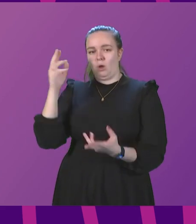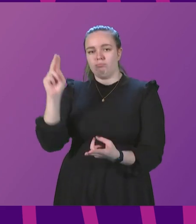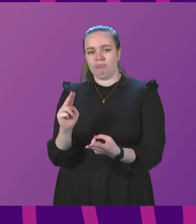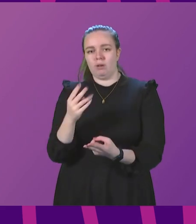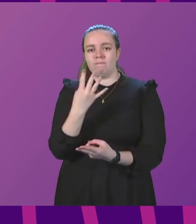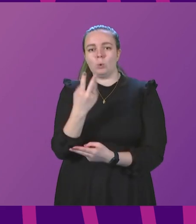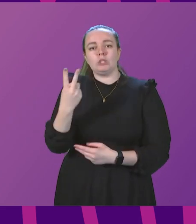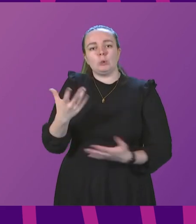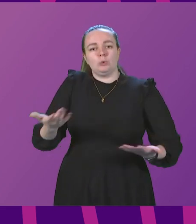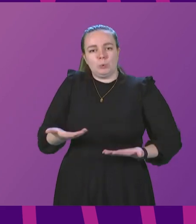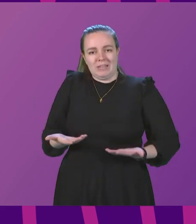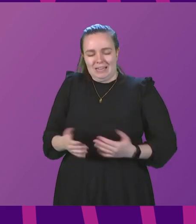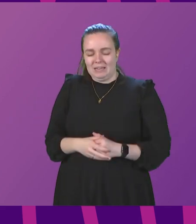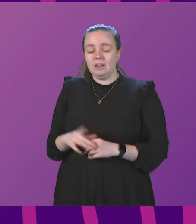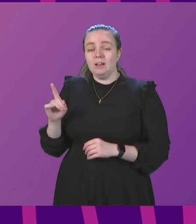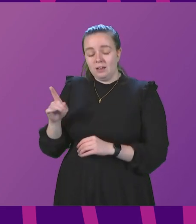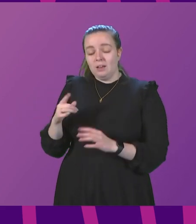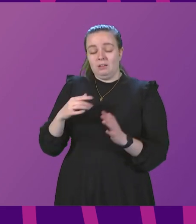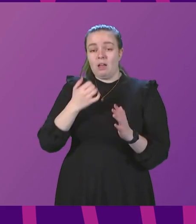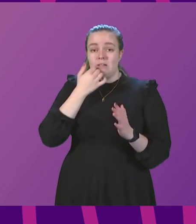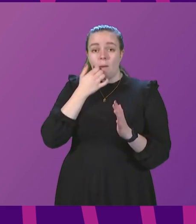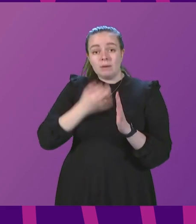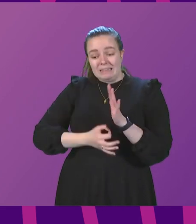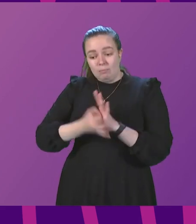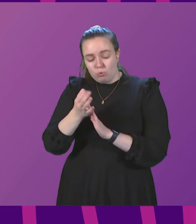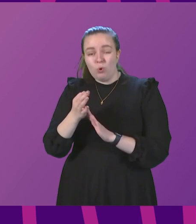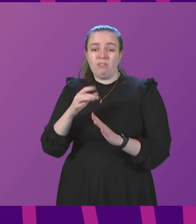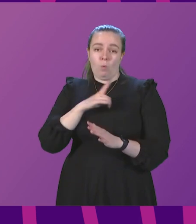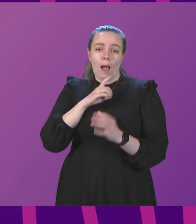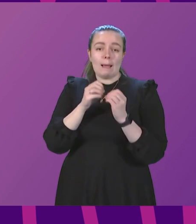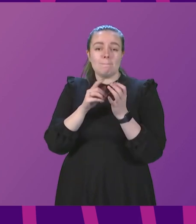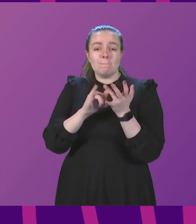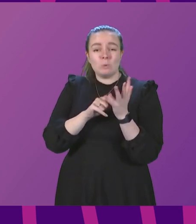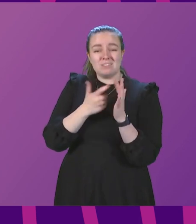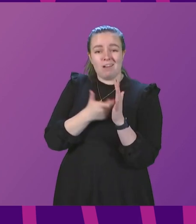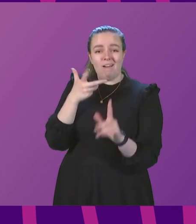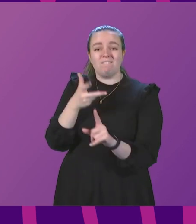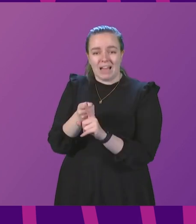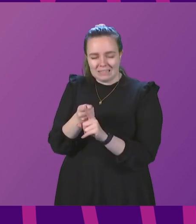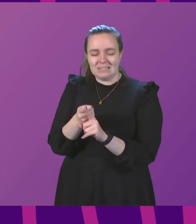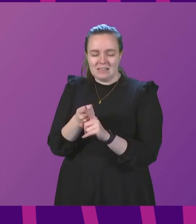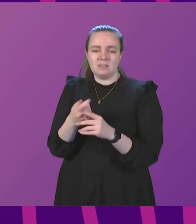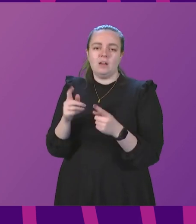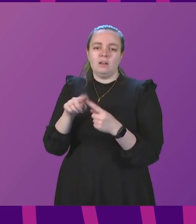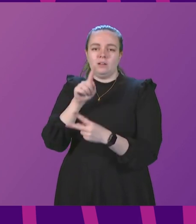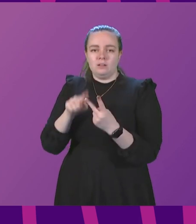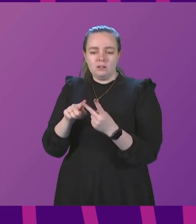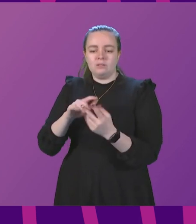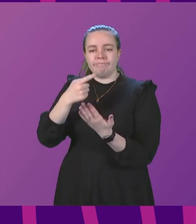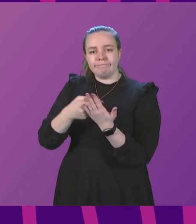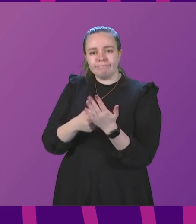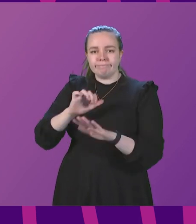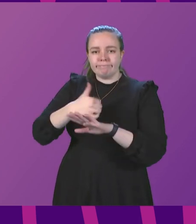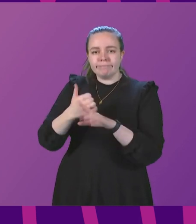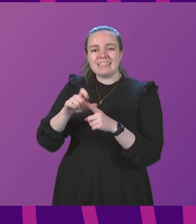today. These improving trends are a result of booster vaccination, the proportionate measures introduced in December and the willingness of the public